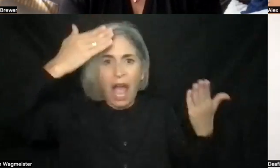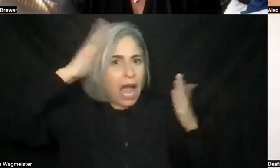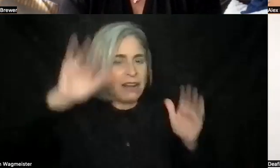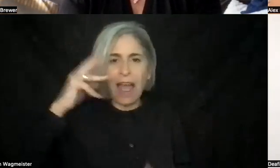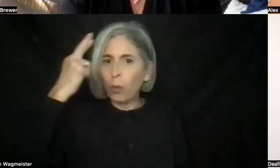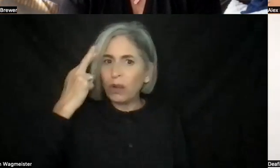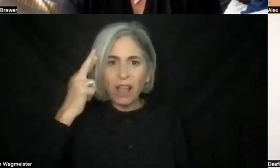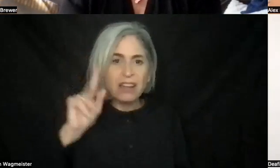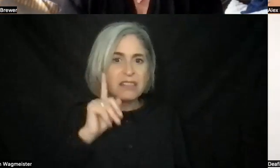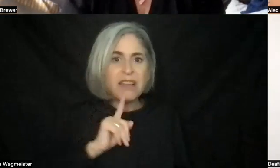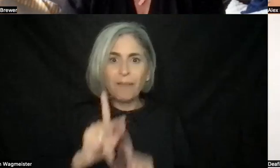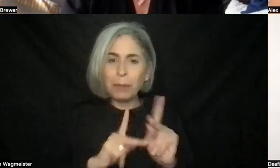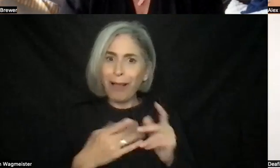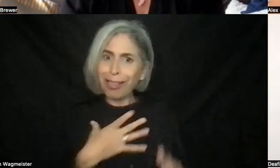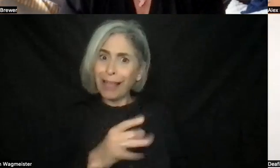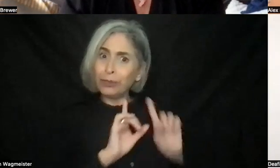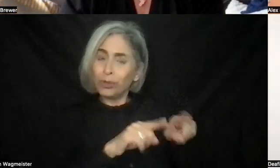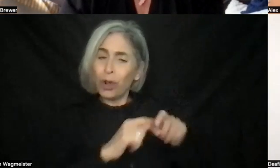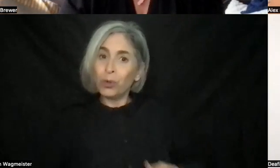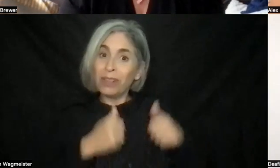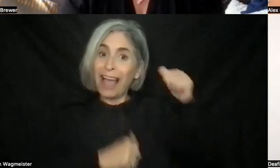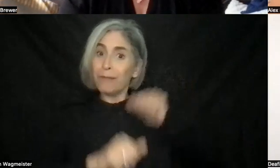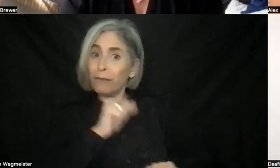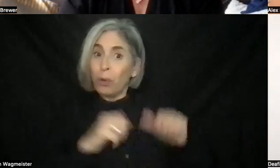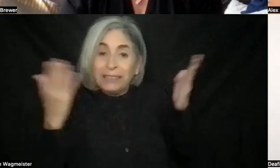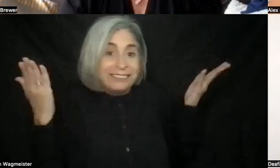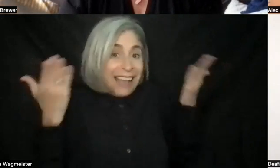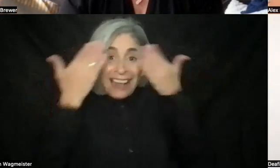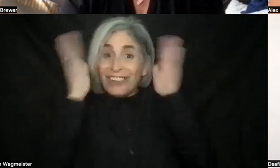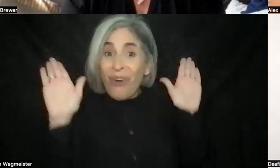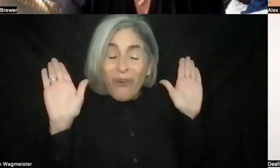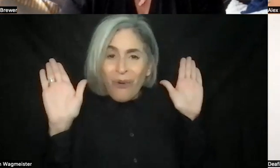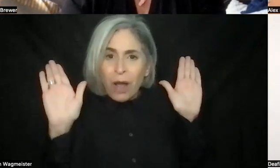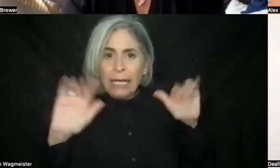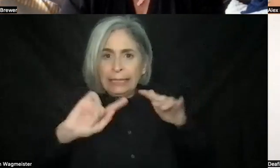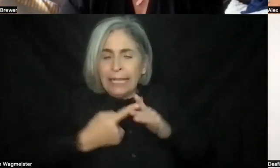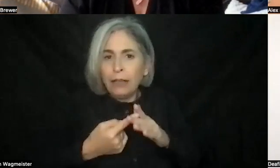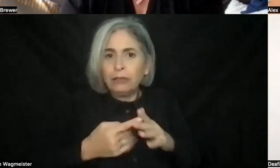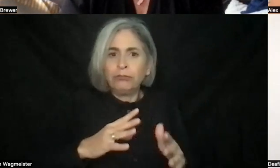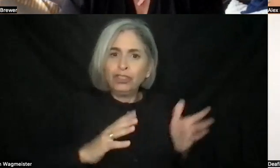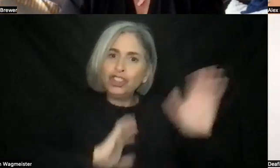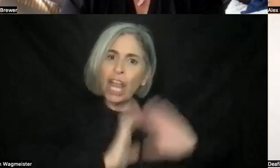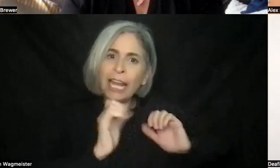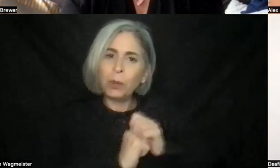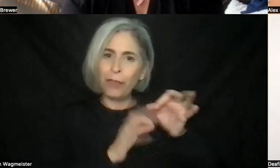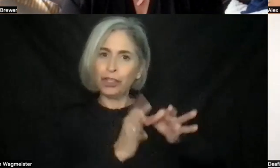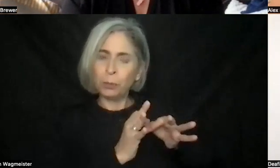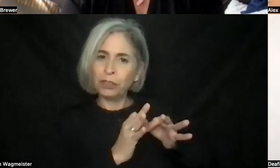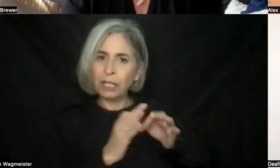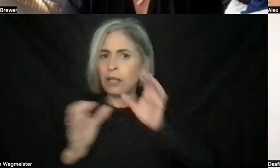deaf people like to go to live performances. So I started talking with the interpreter and then communicating with the deaf people that were there